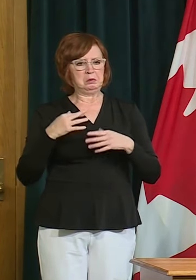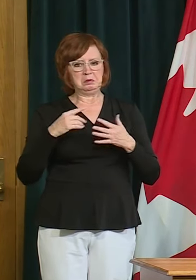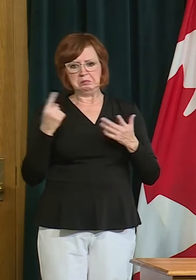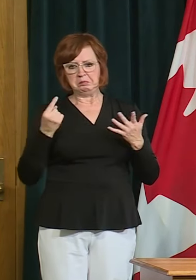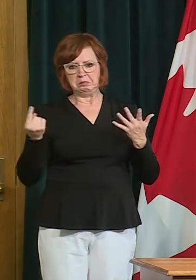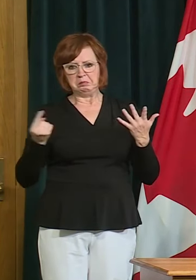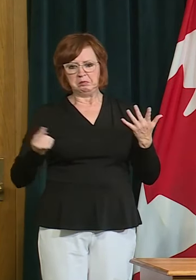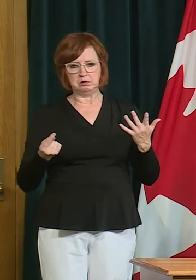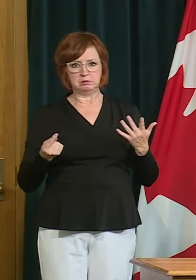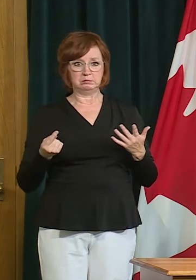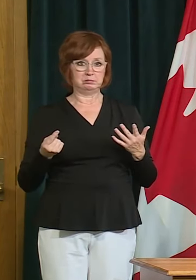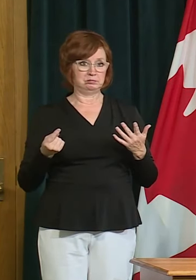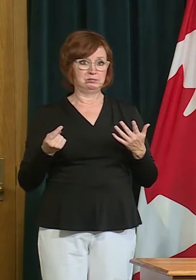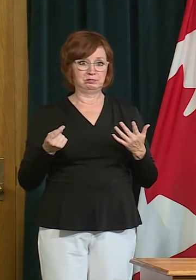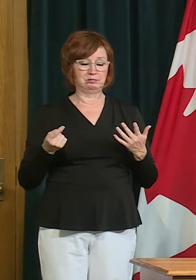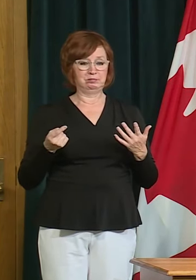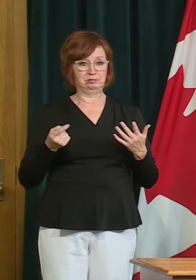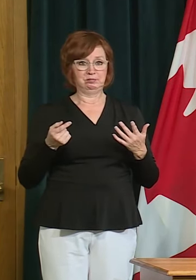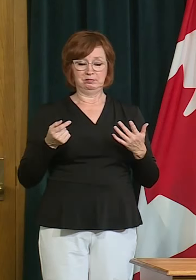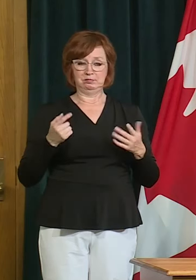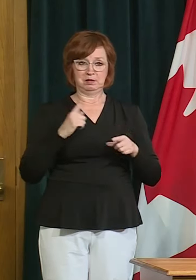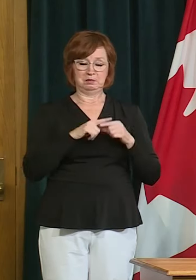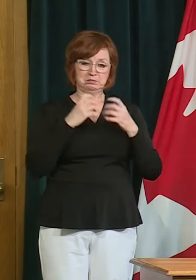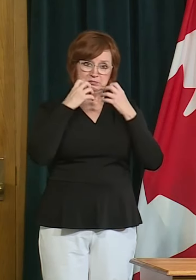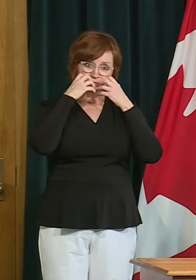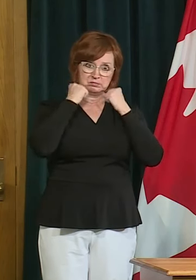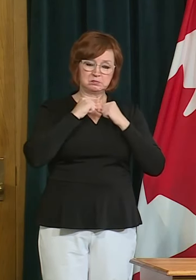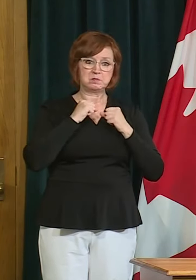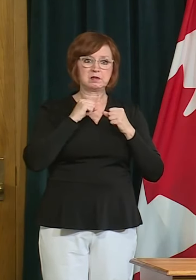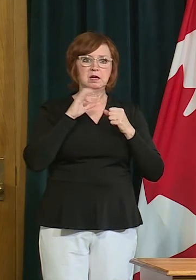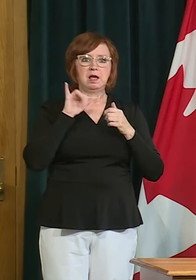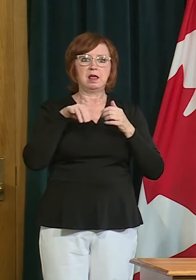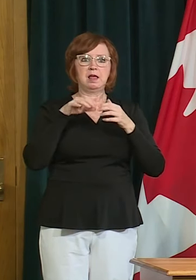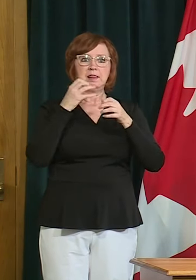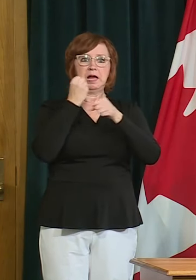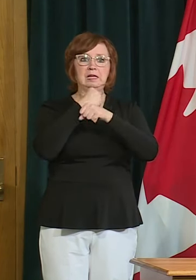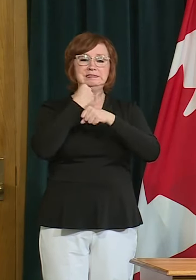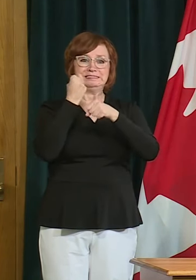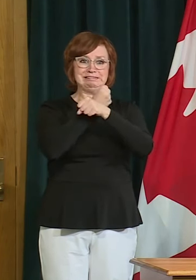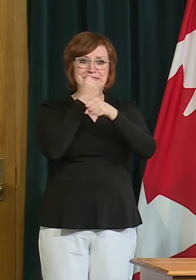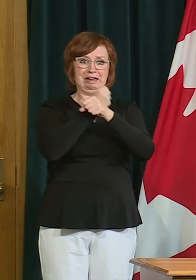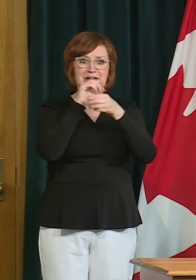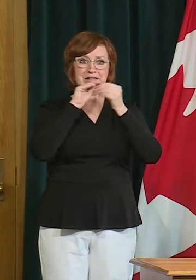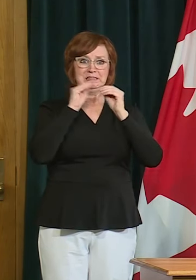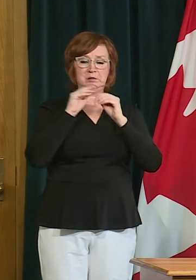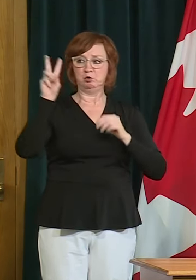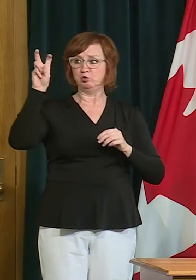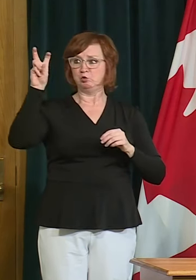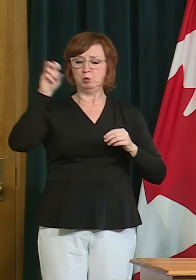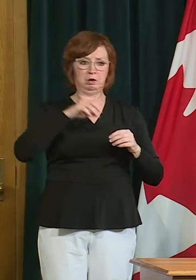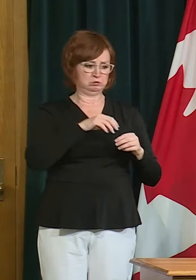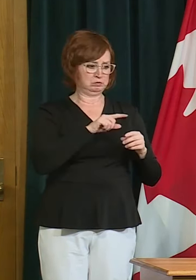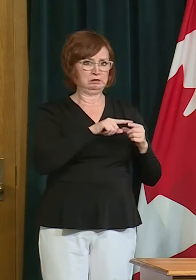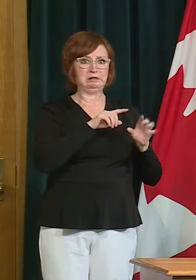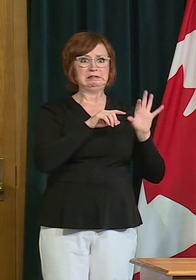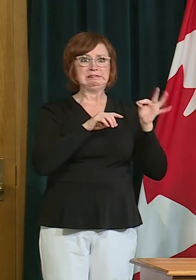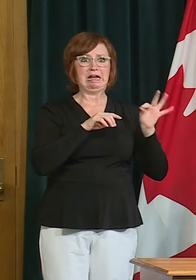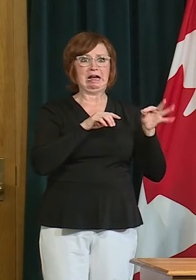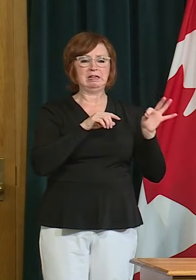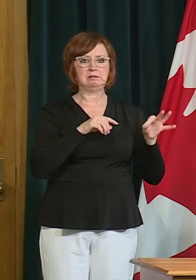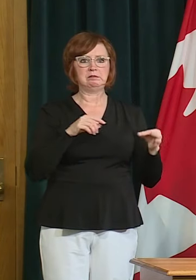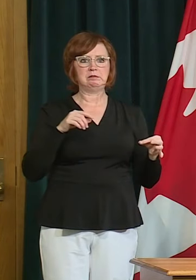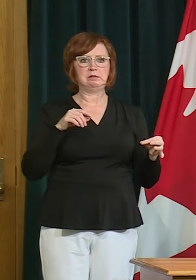stats these are people um and we are in a very positive positive place here in saskatchewan